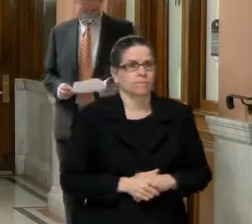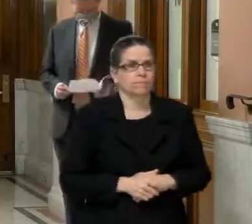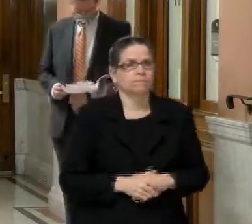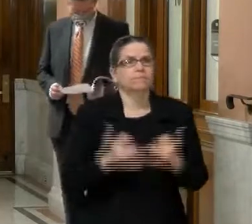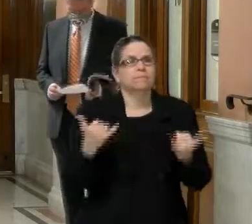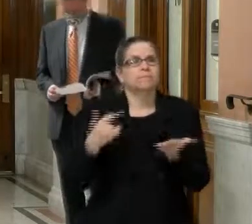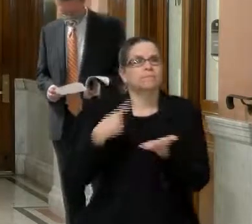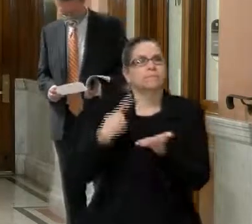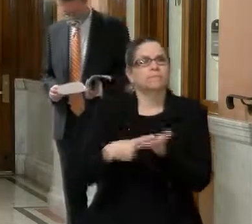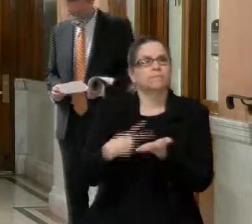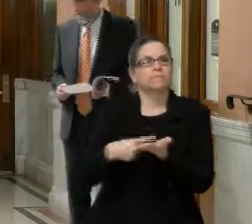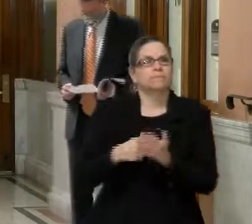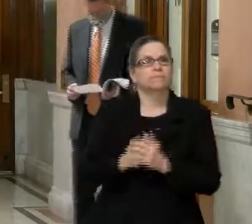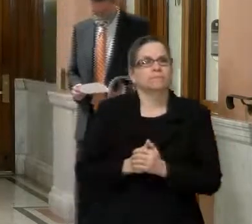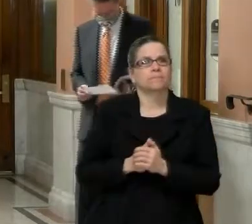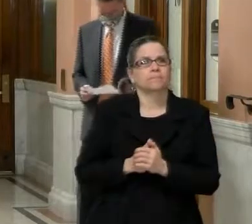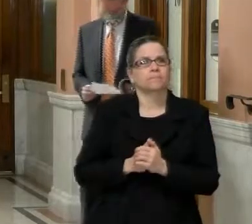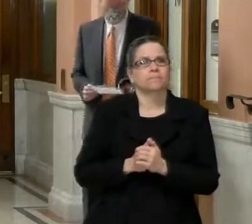and also, uh,